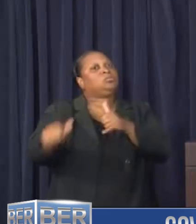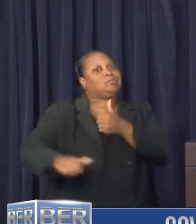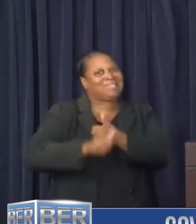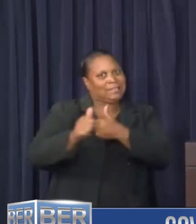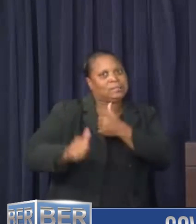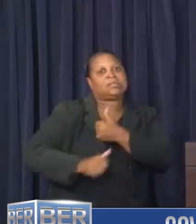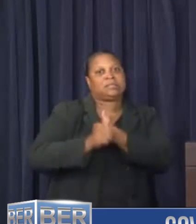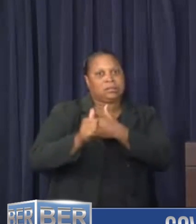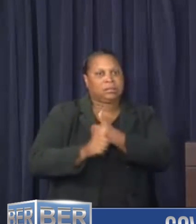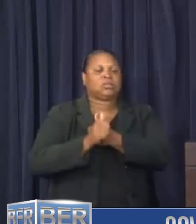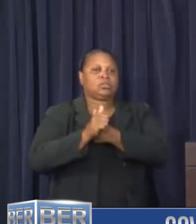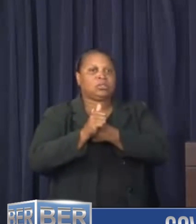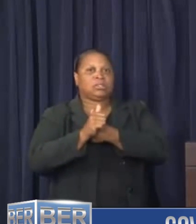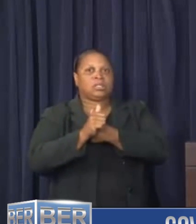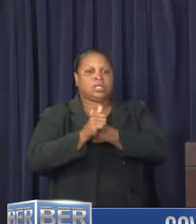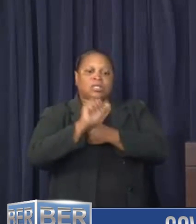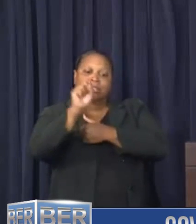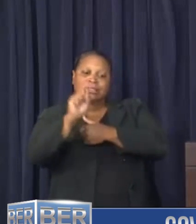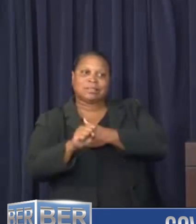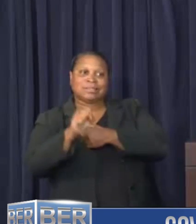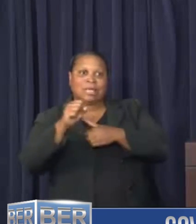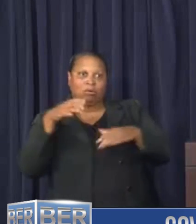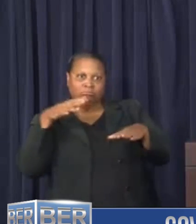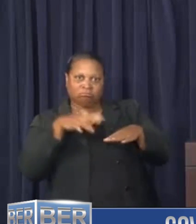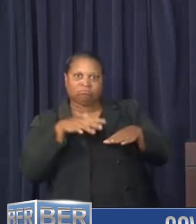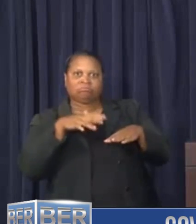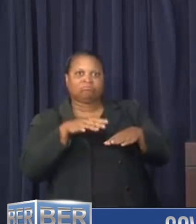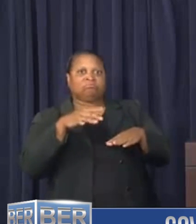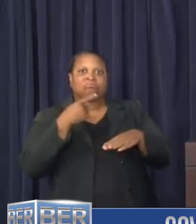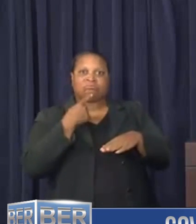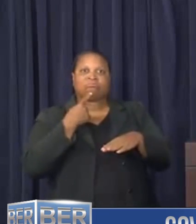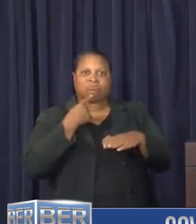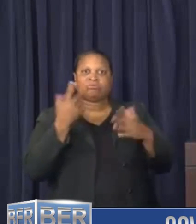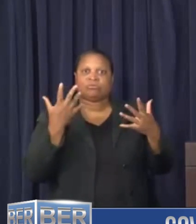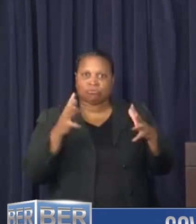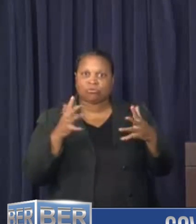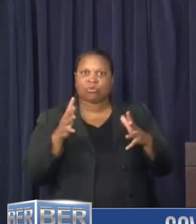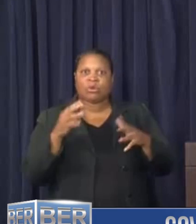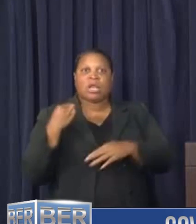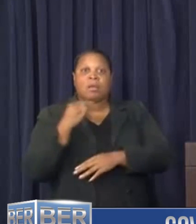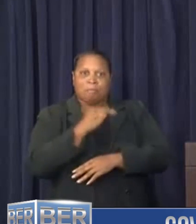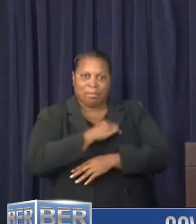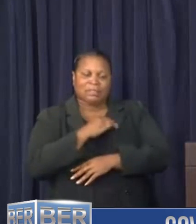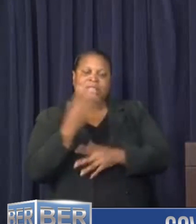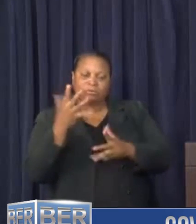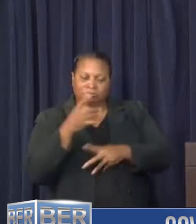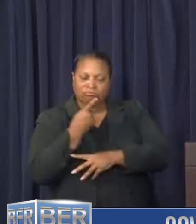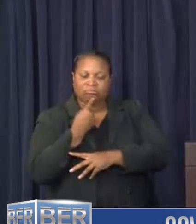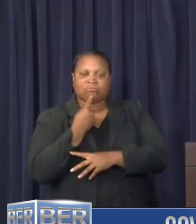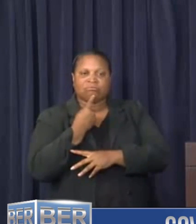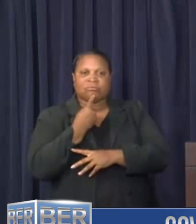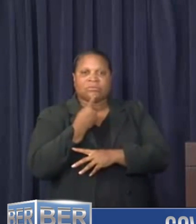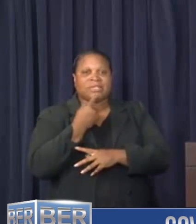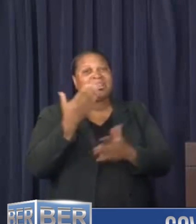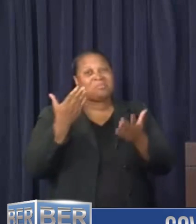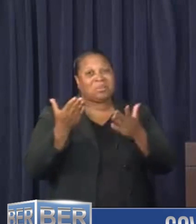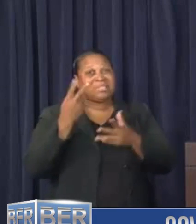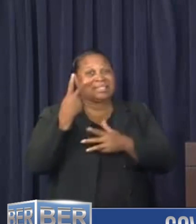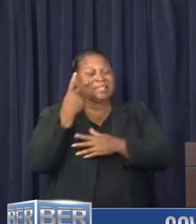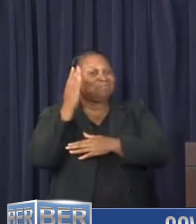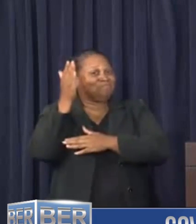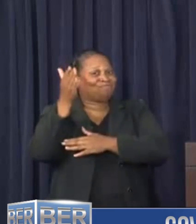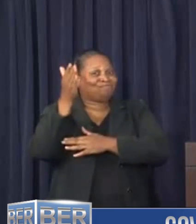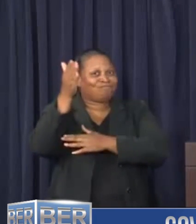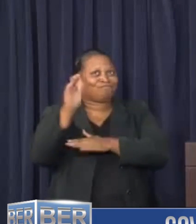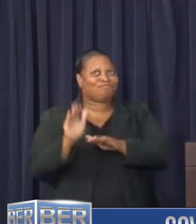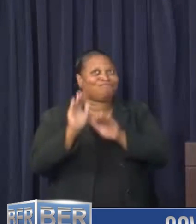conditions, particularly on the south shore. And we've already mentioned that the ministers already mentioned that. And we are also likely to see down the road, probably some